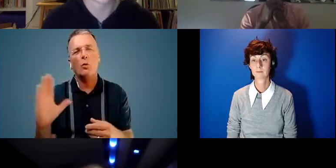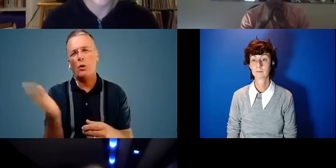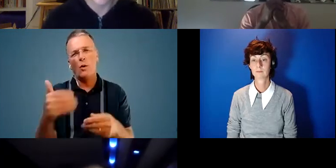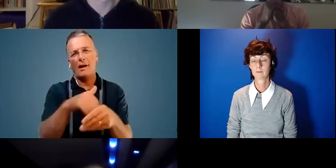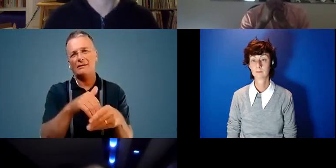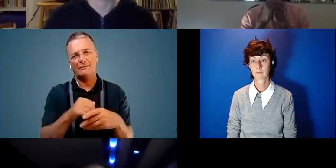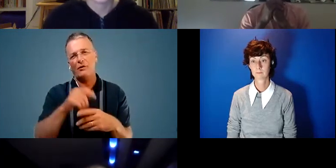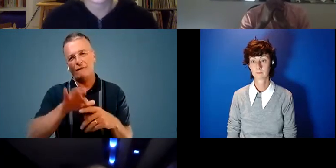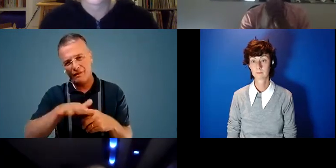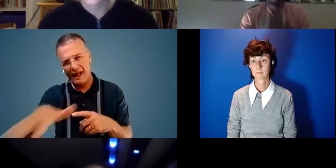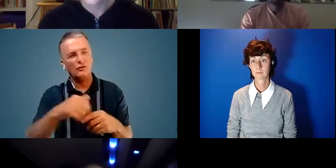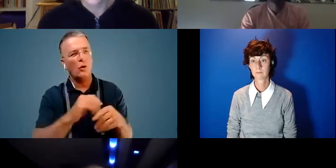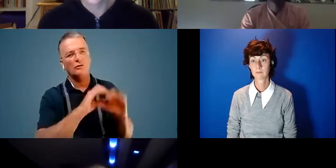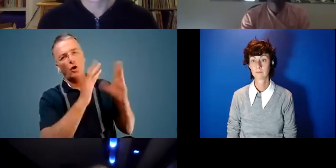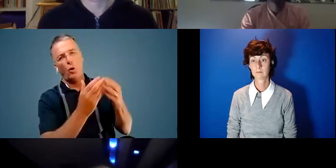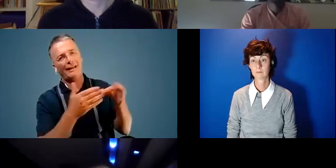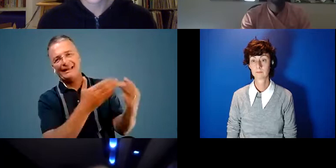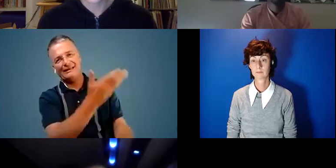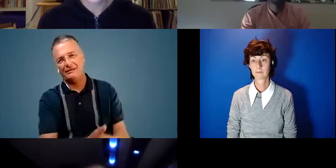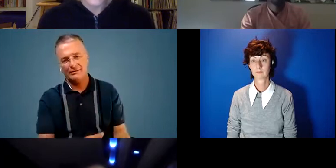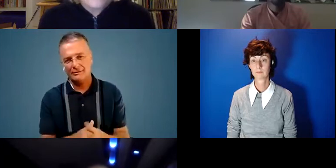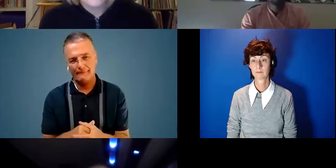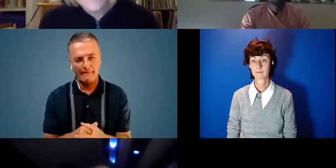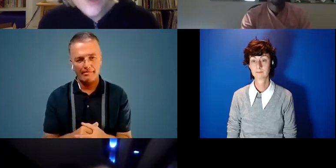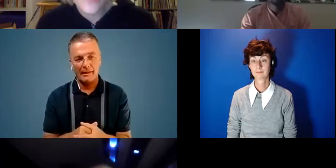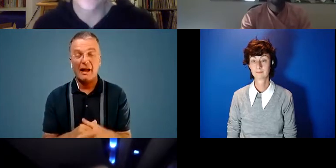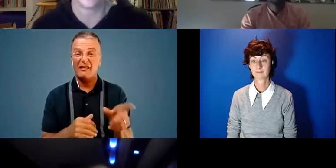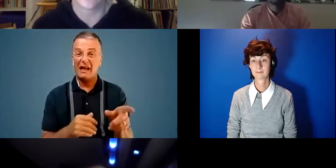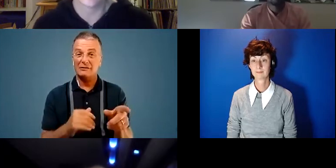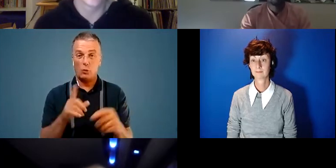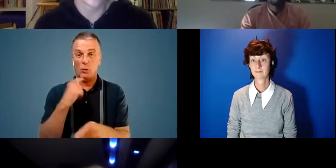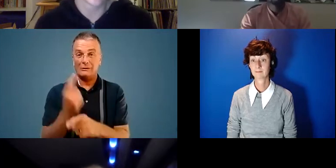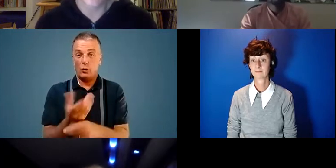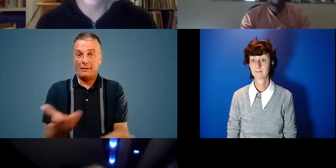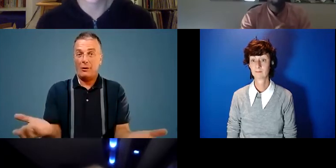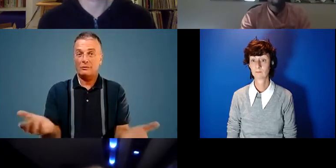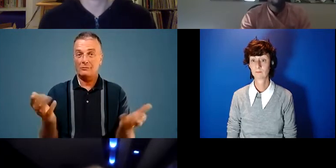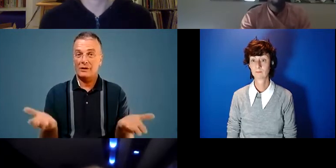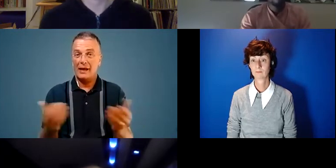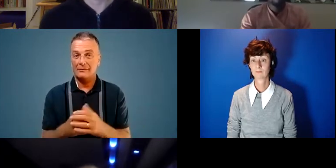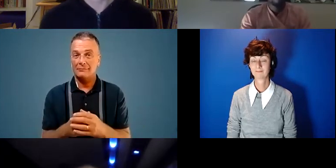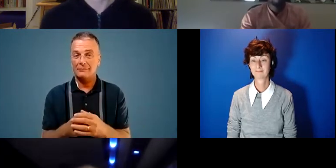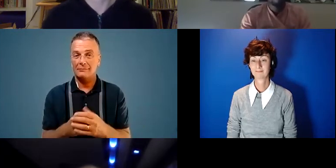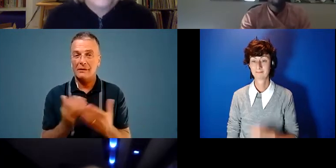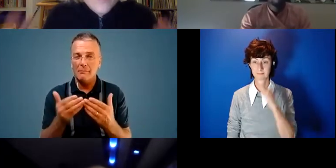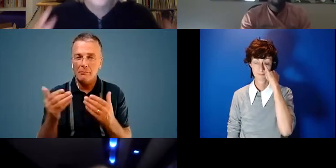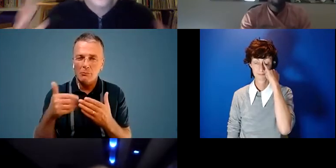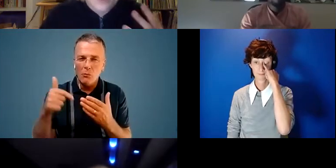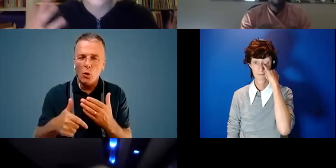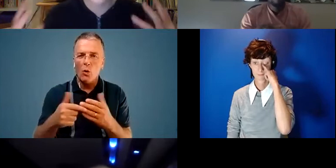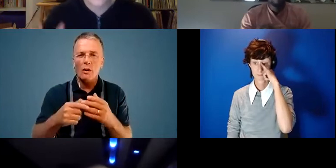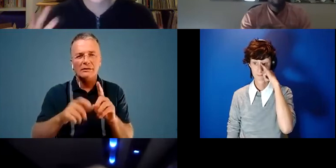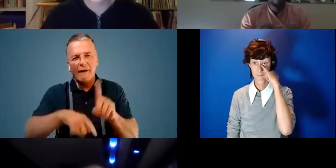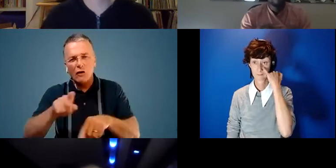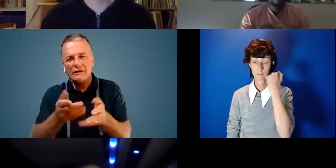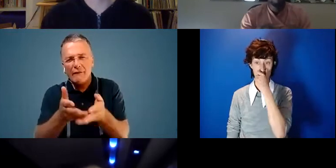rather than just our global leaders. And that's kind of what we have to talk to talk about today and kind of more diversifying what